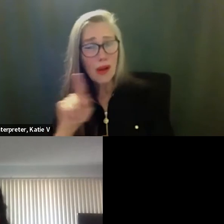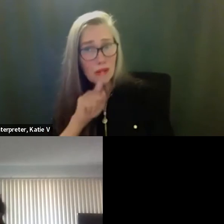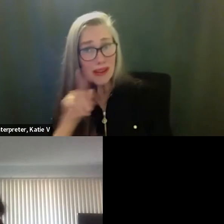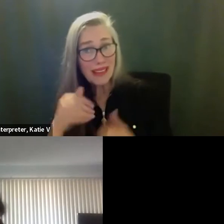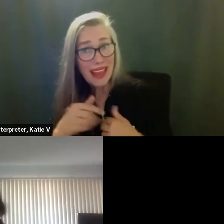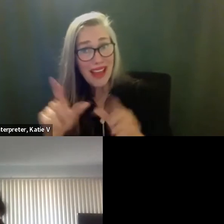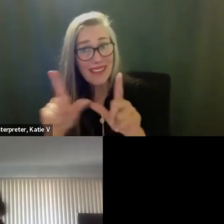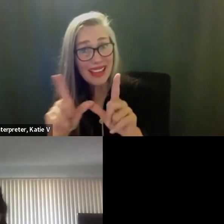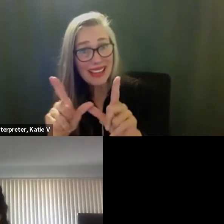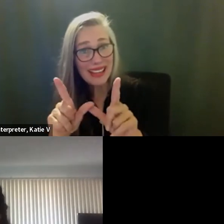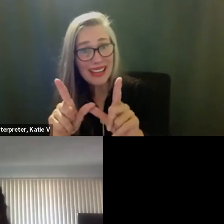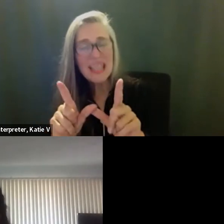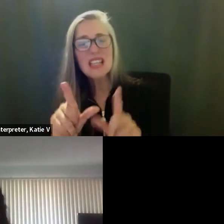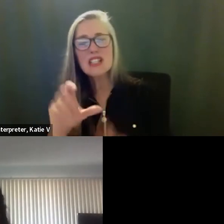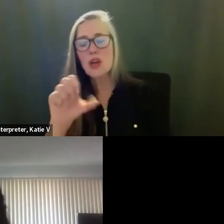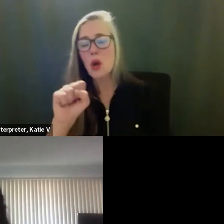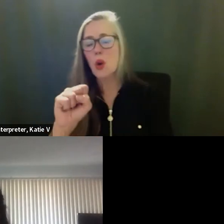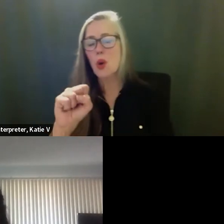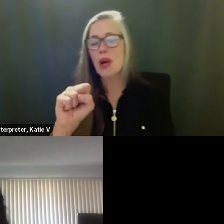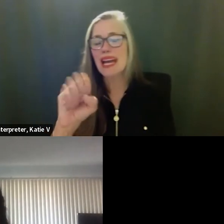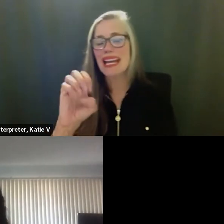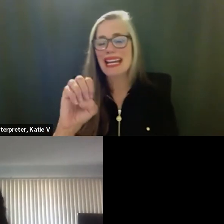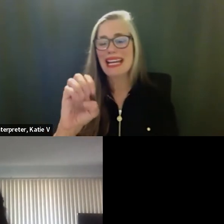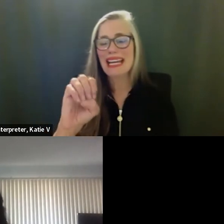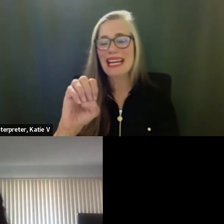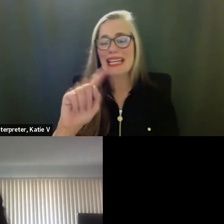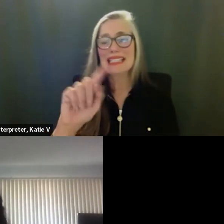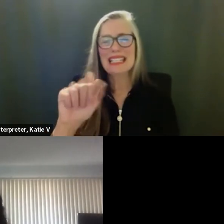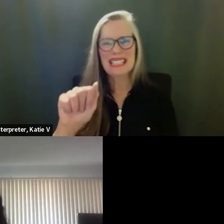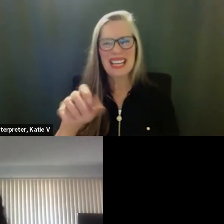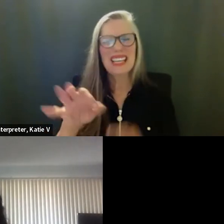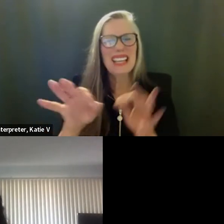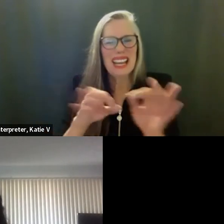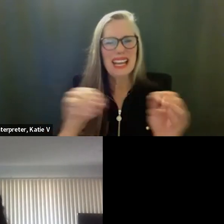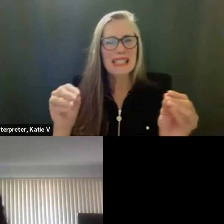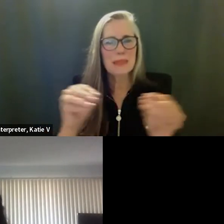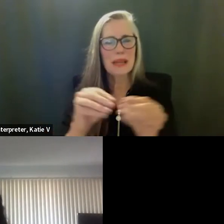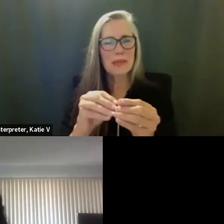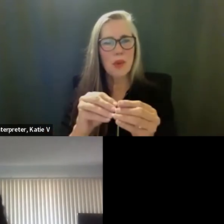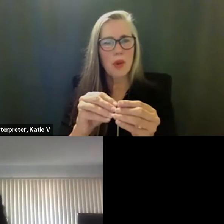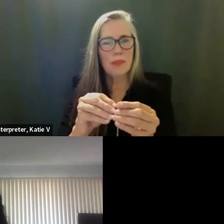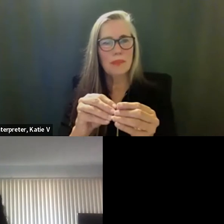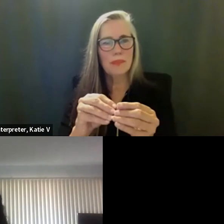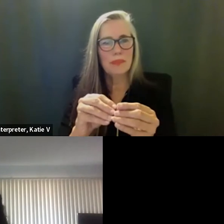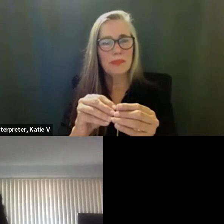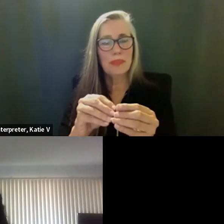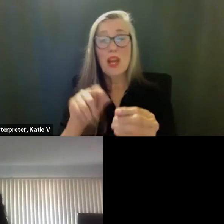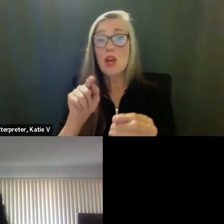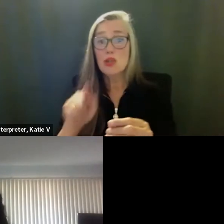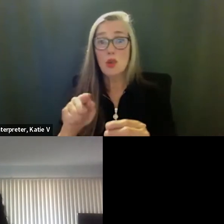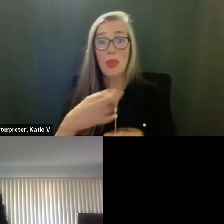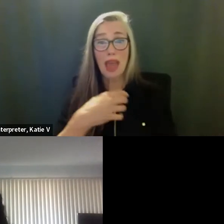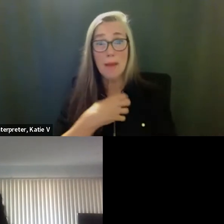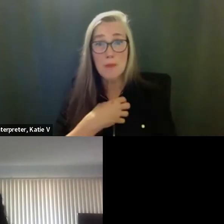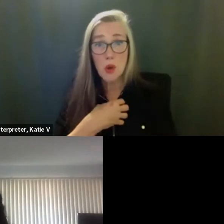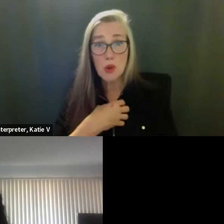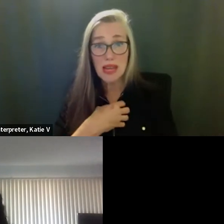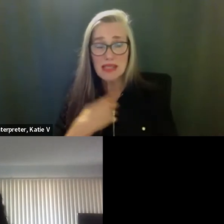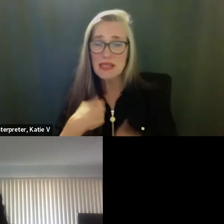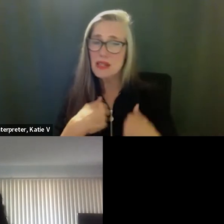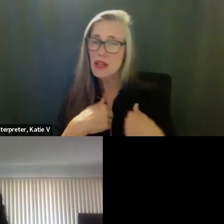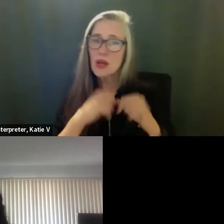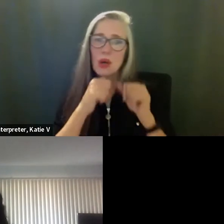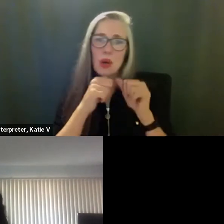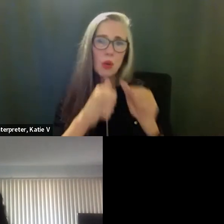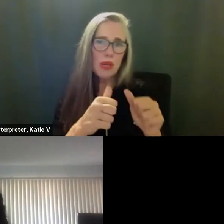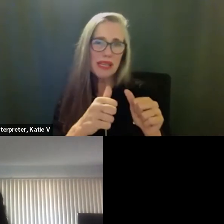CETA will be able to shed more, light on that issue. Uh, so we denied the protest based on the,